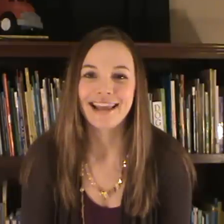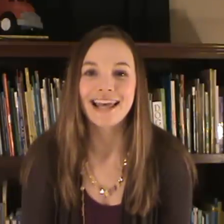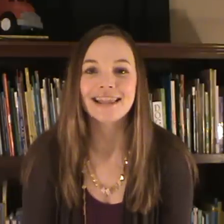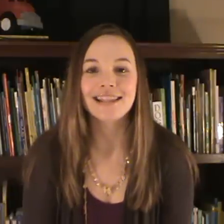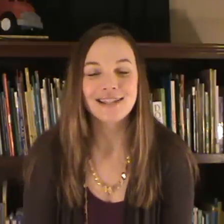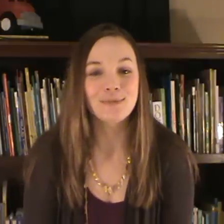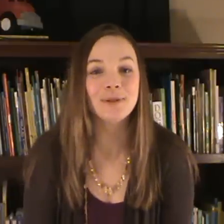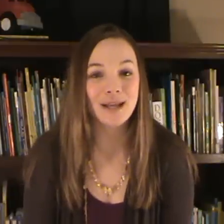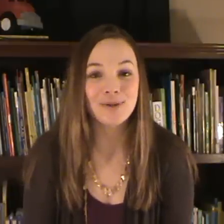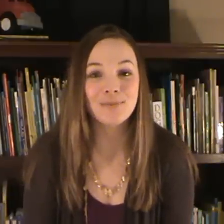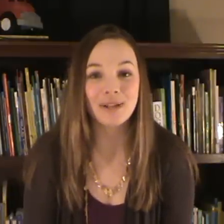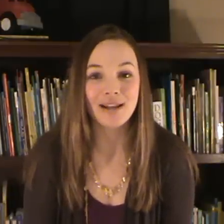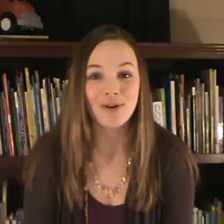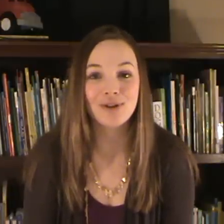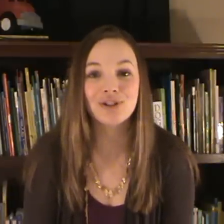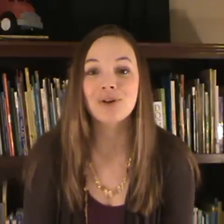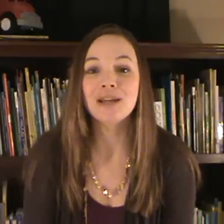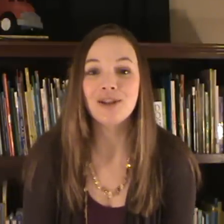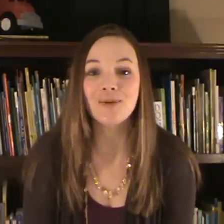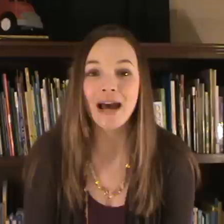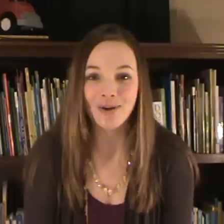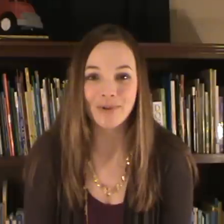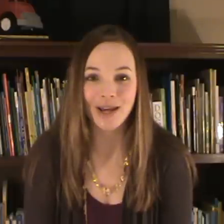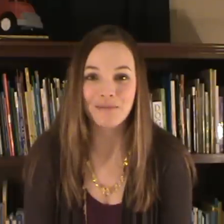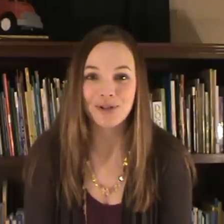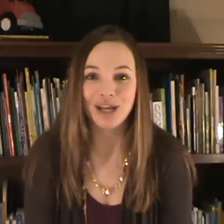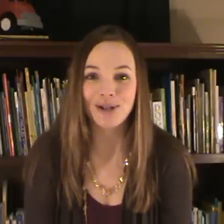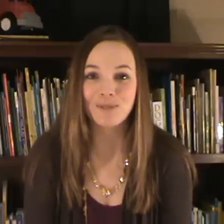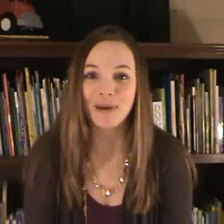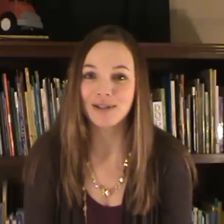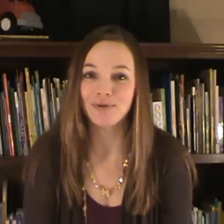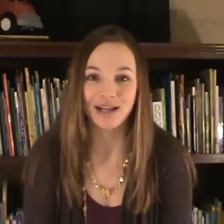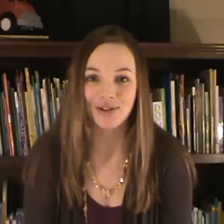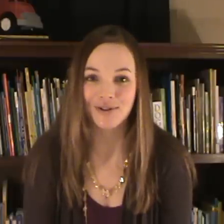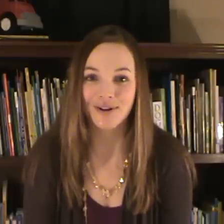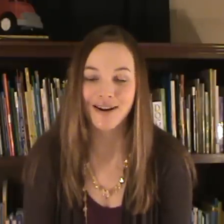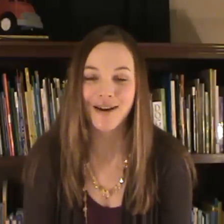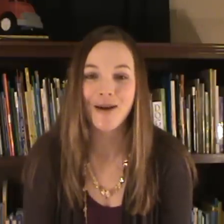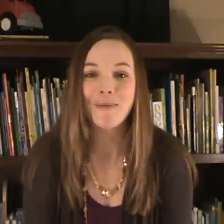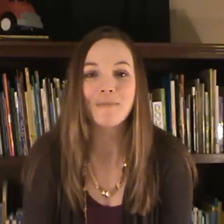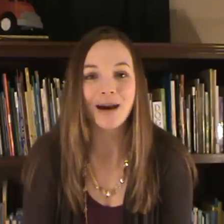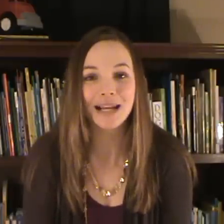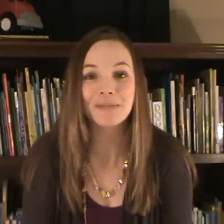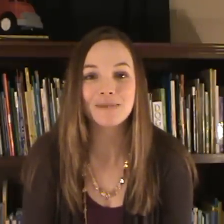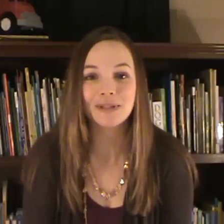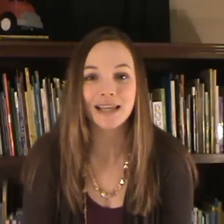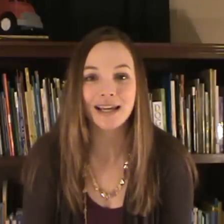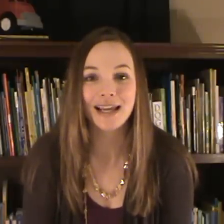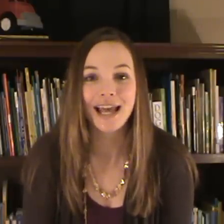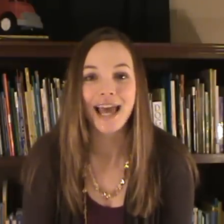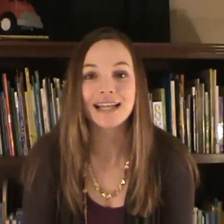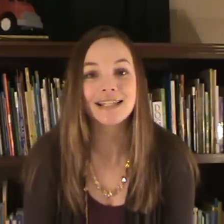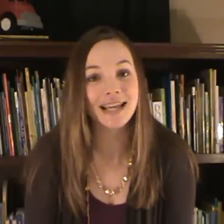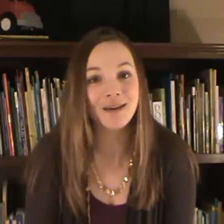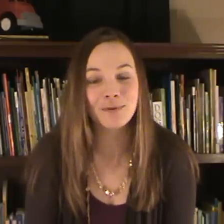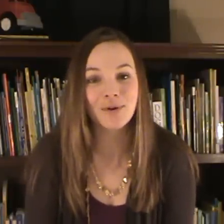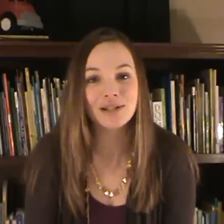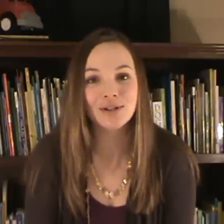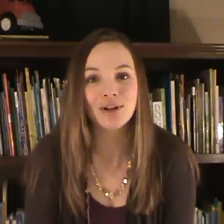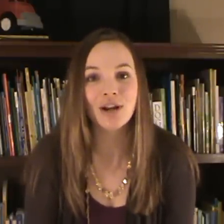This is Play-Doh to Play-Doh showing you how to become your child's best reading tutor. My name is Malia and today we're going to learn